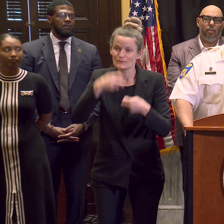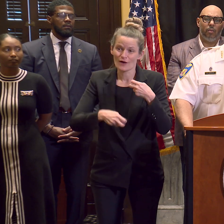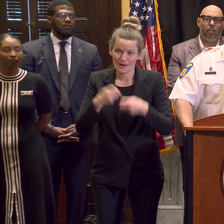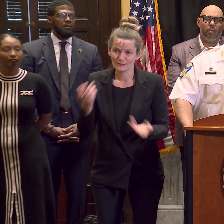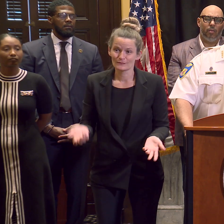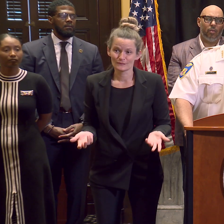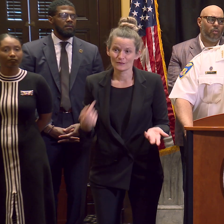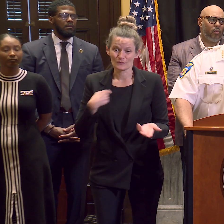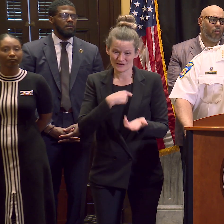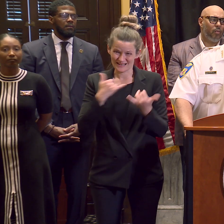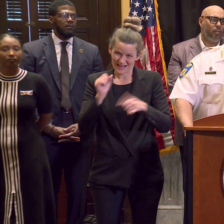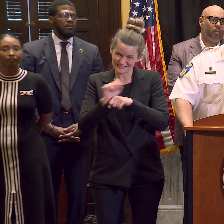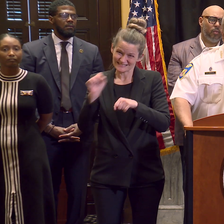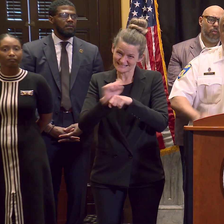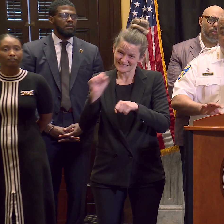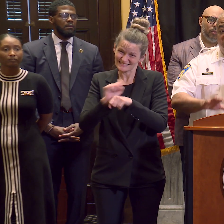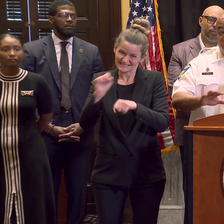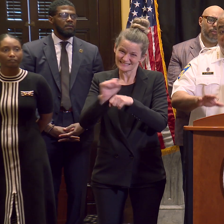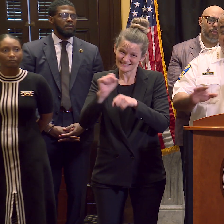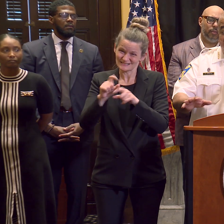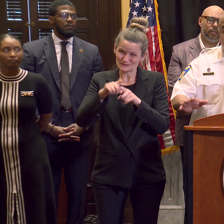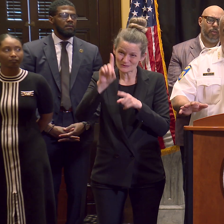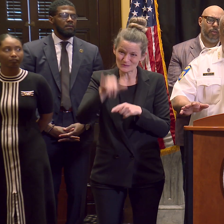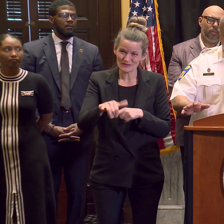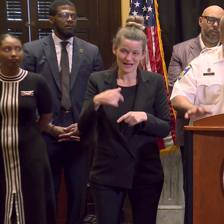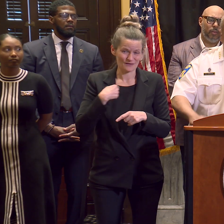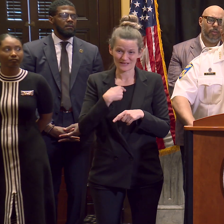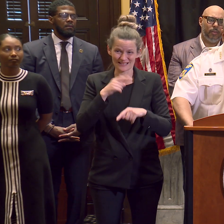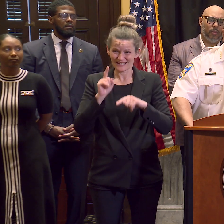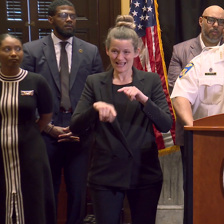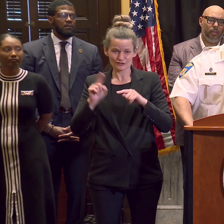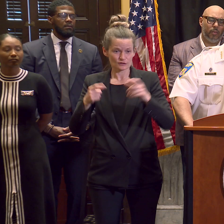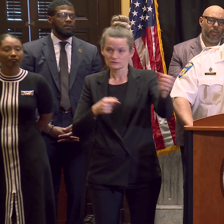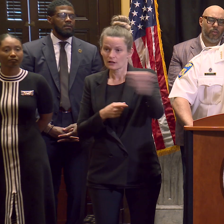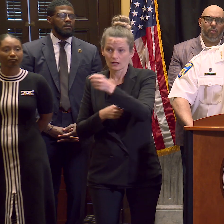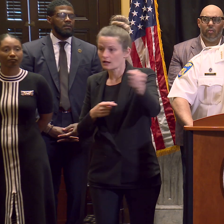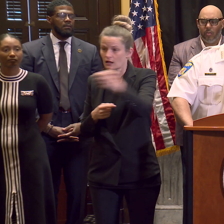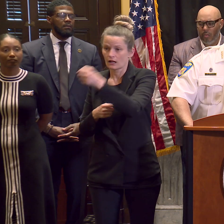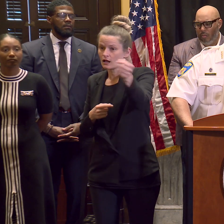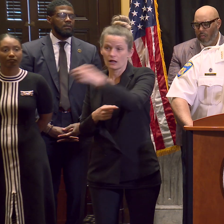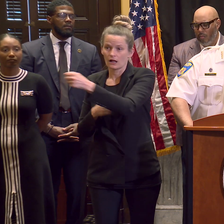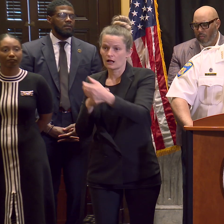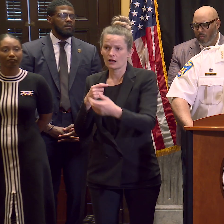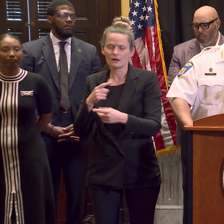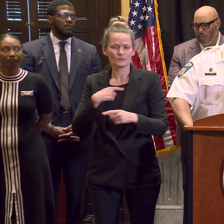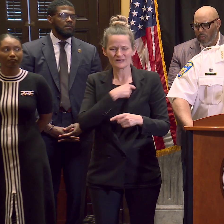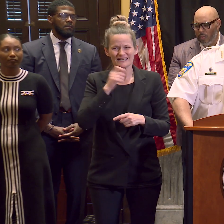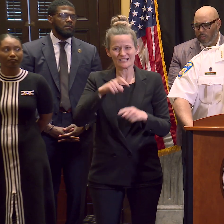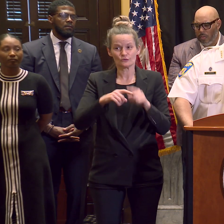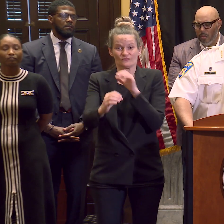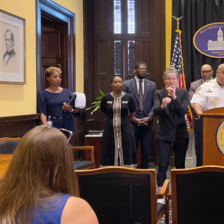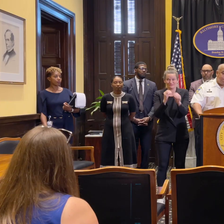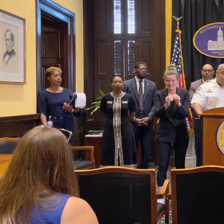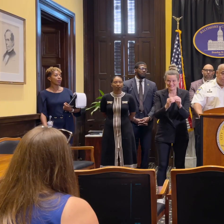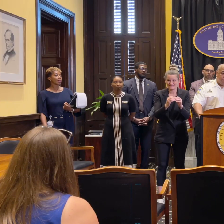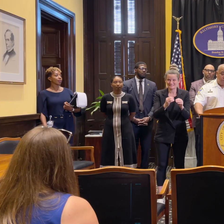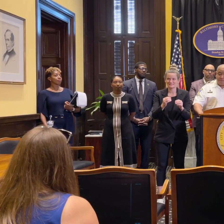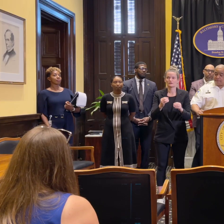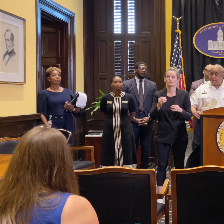So that we can not just move them from being there, but fix the reason why they think they have to be there.